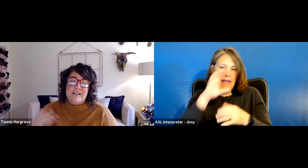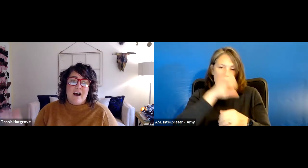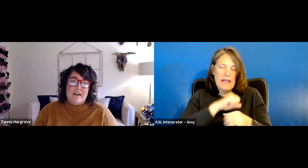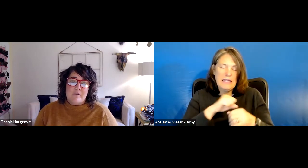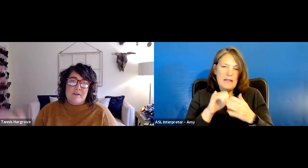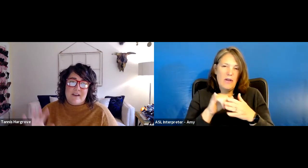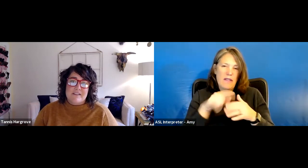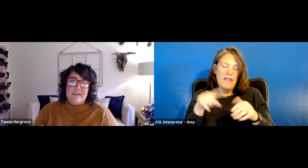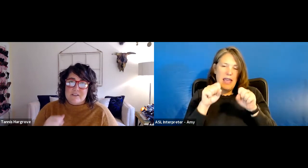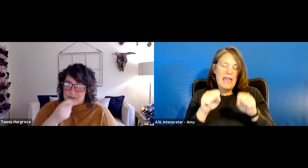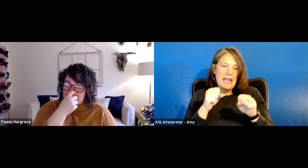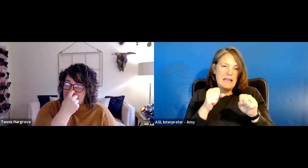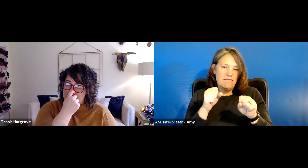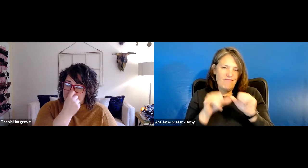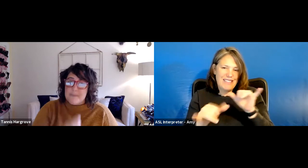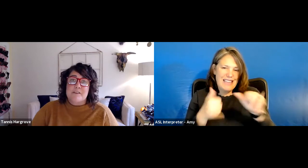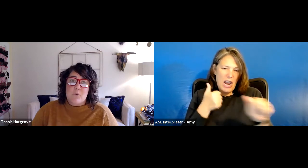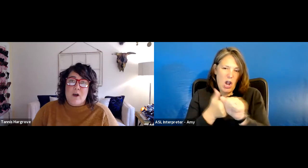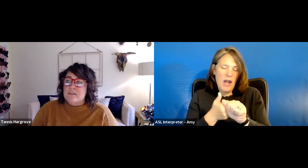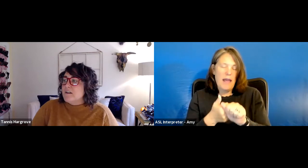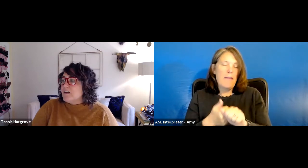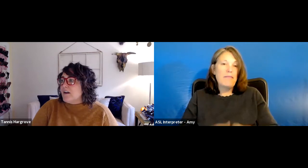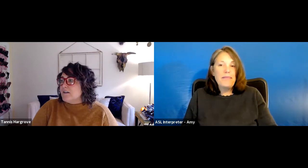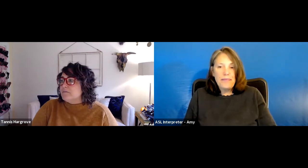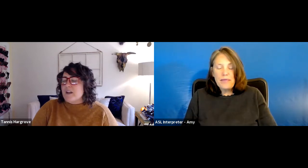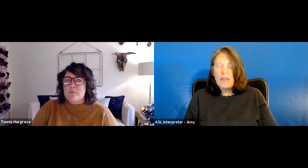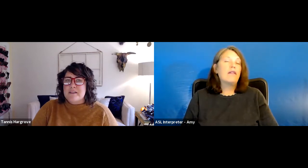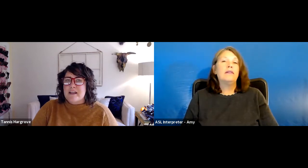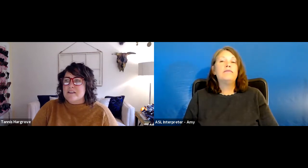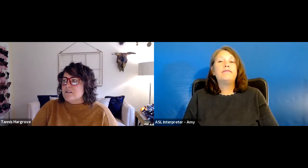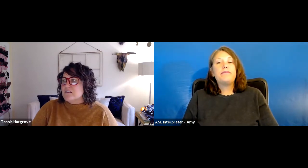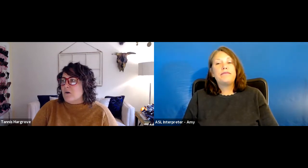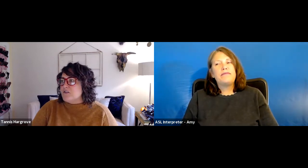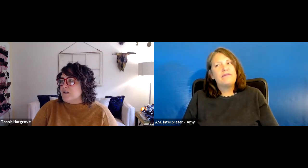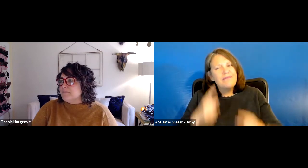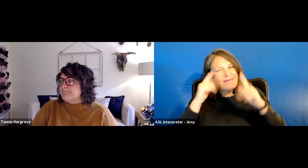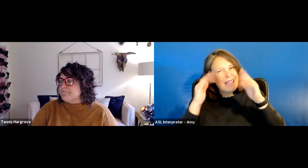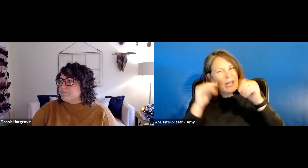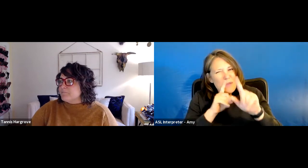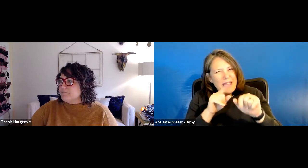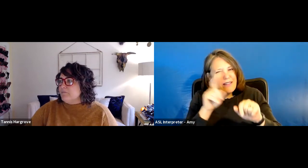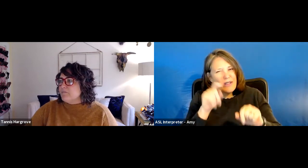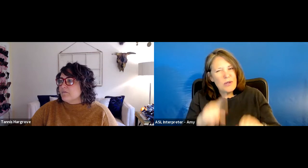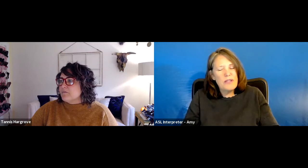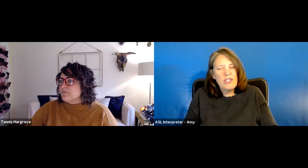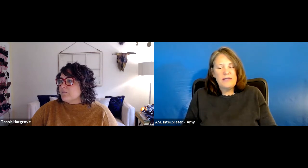they're able to stay caught up if that's of interest to them as well. I hope that that answered your question.